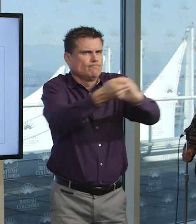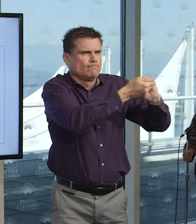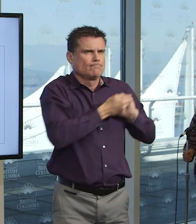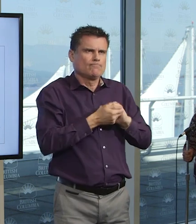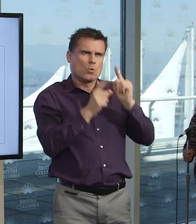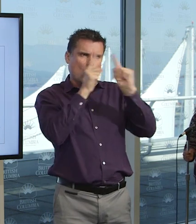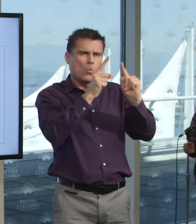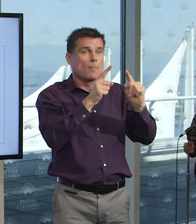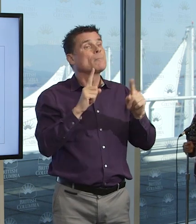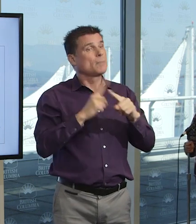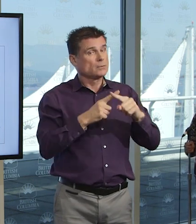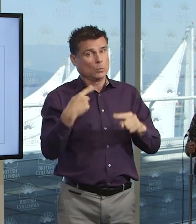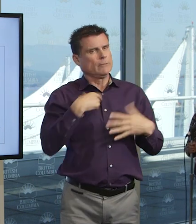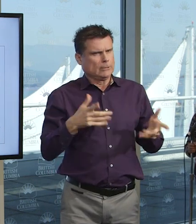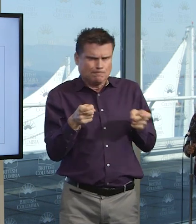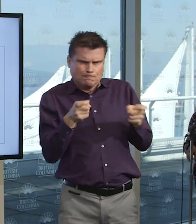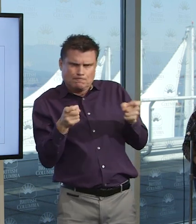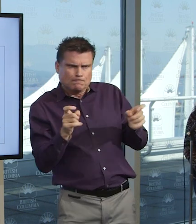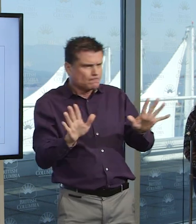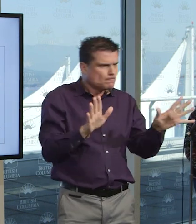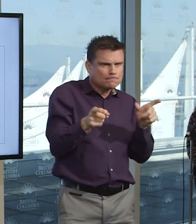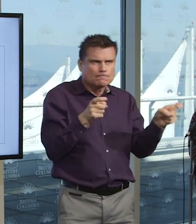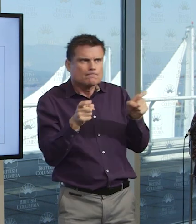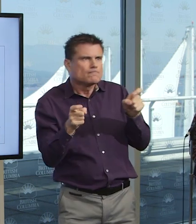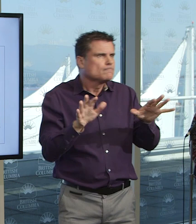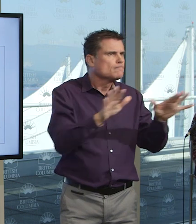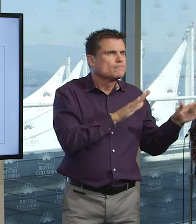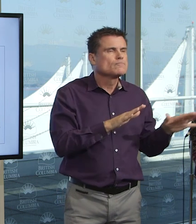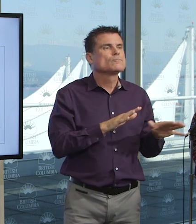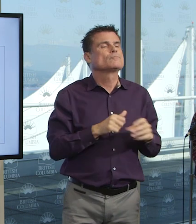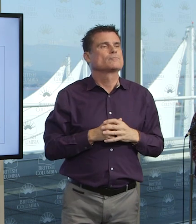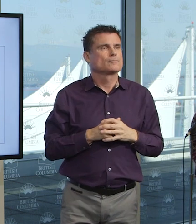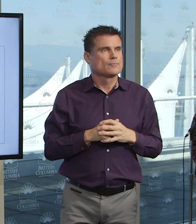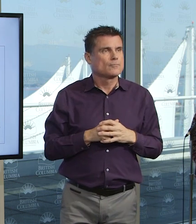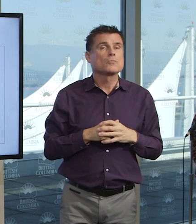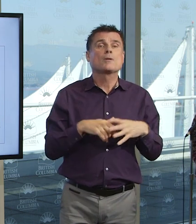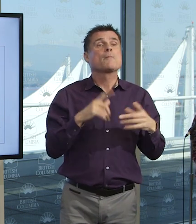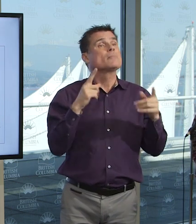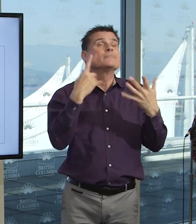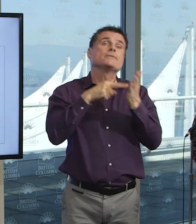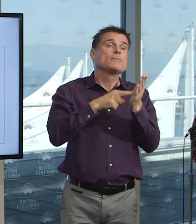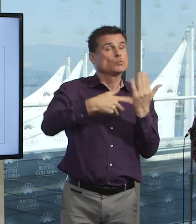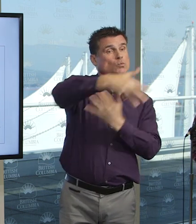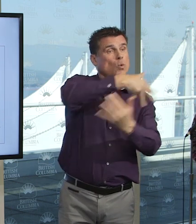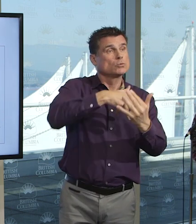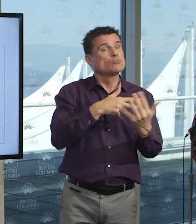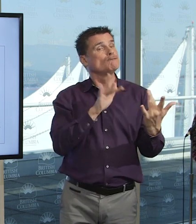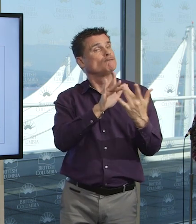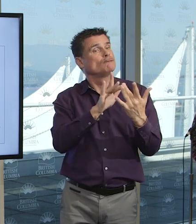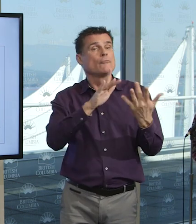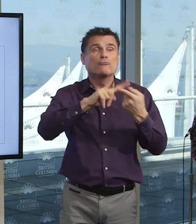socially, to connect virtually, to support each other, but to physically distance. And I'm calling on all of you